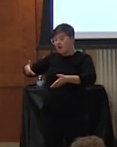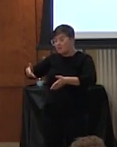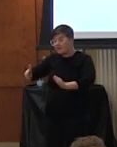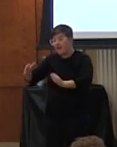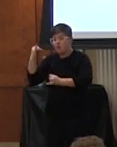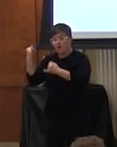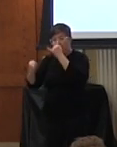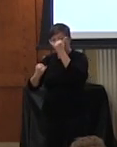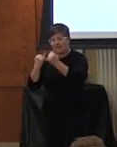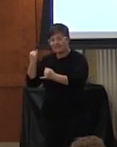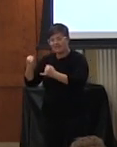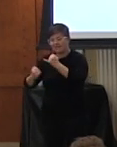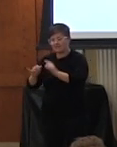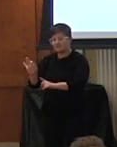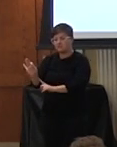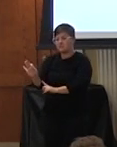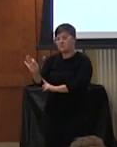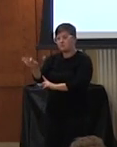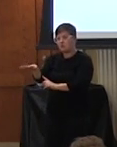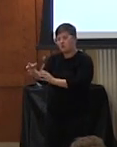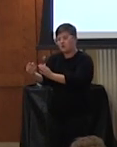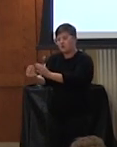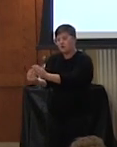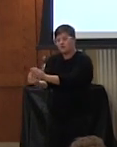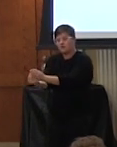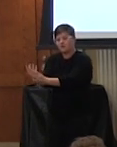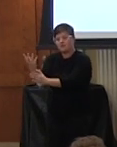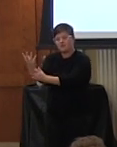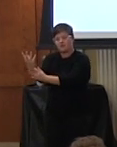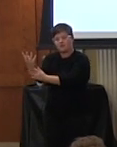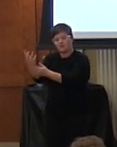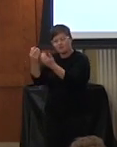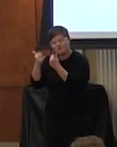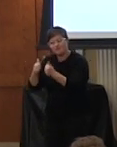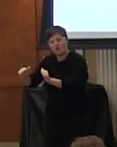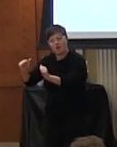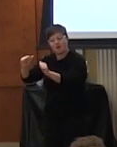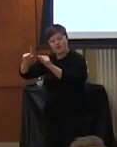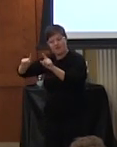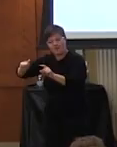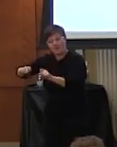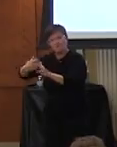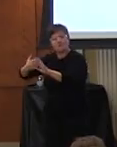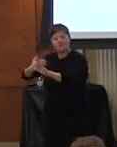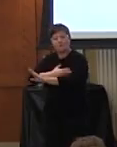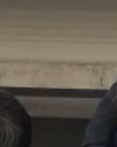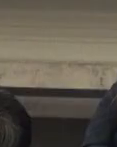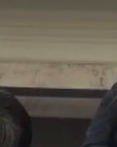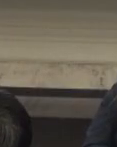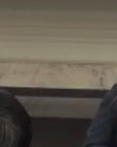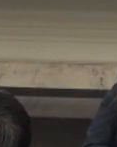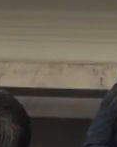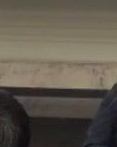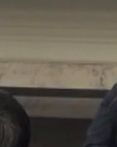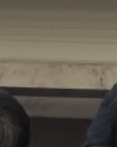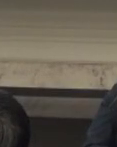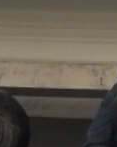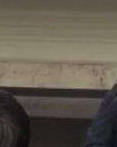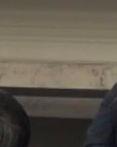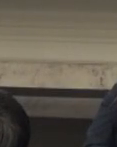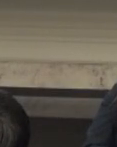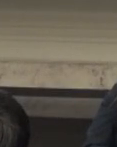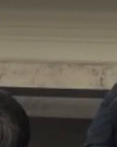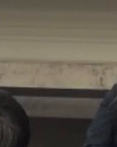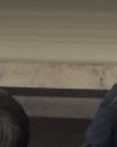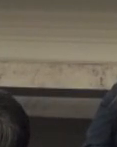ideas to bloom and take hold and try them out before we just push them back off the